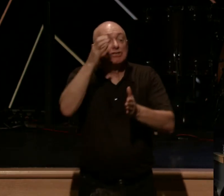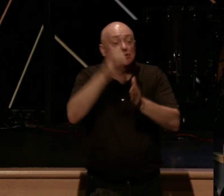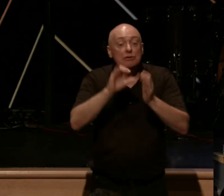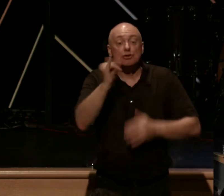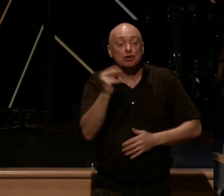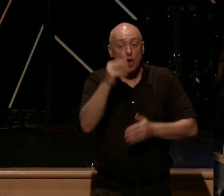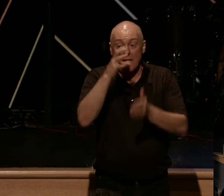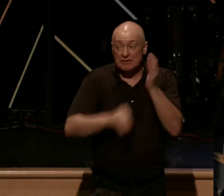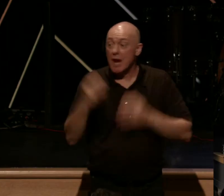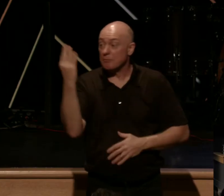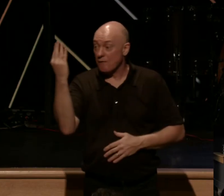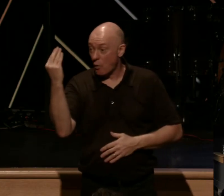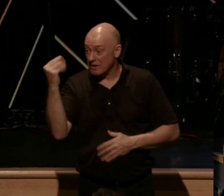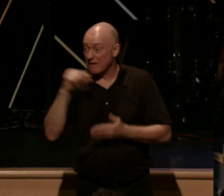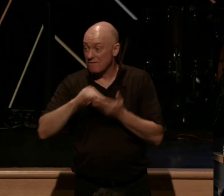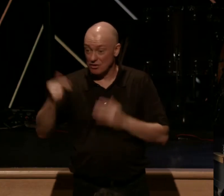14, verse 15.